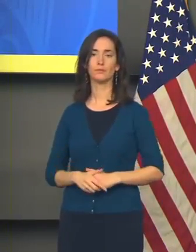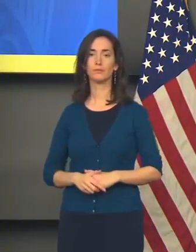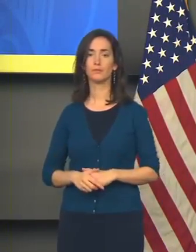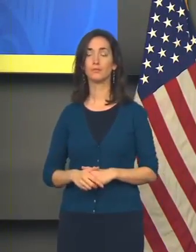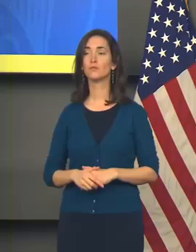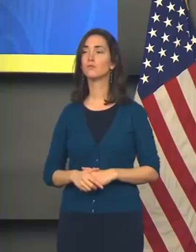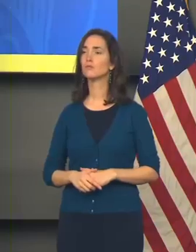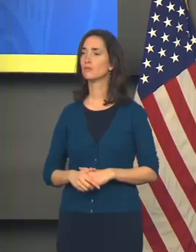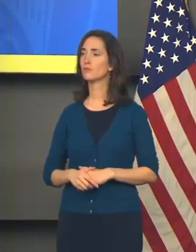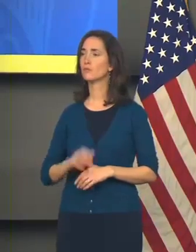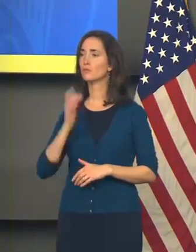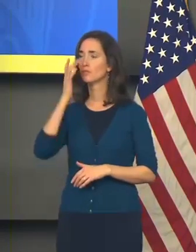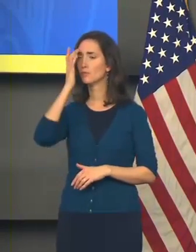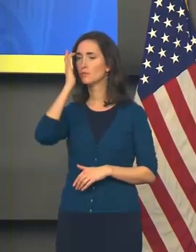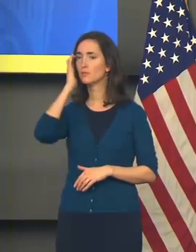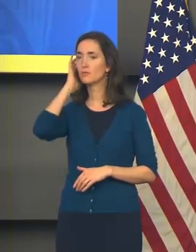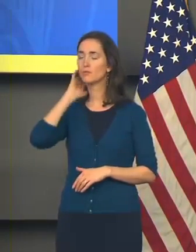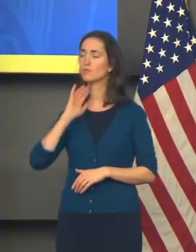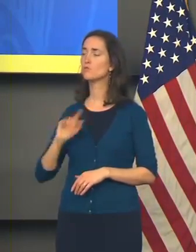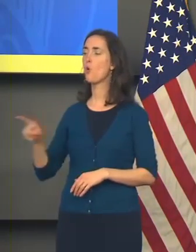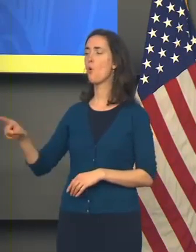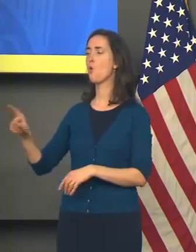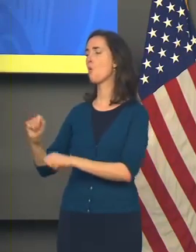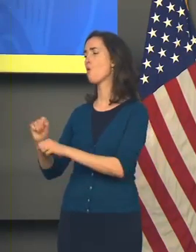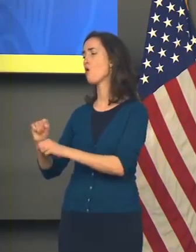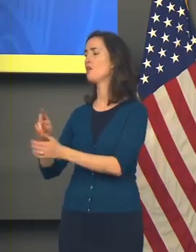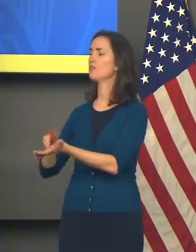But let's not take them for granted.